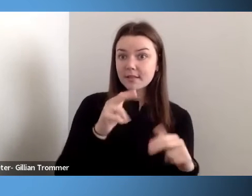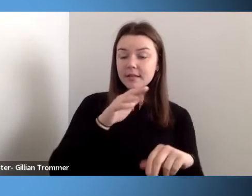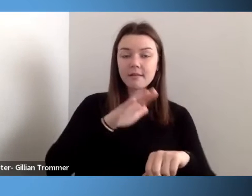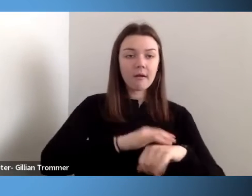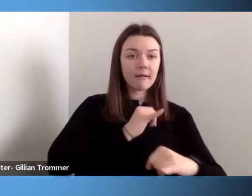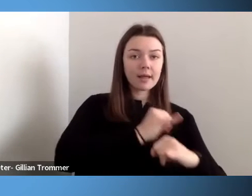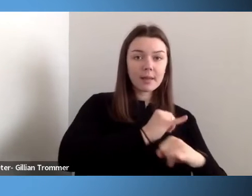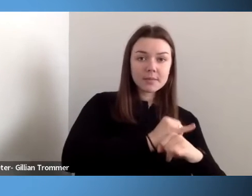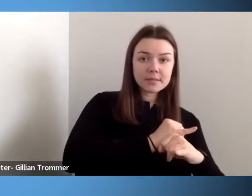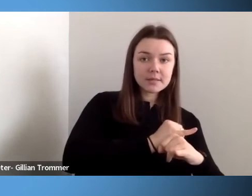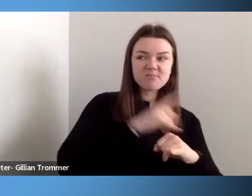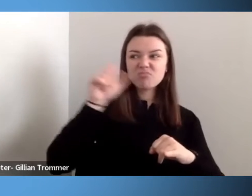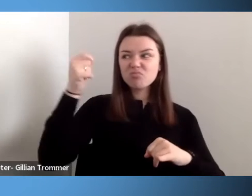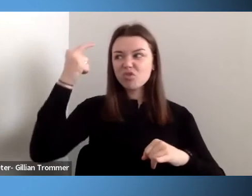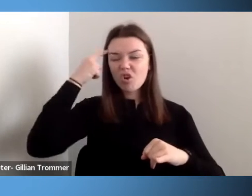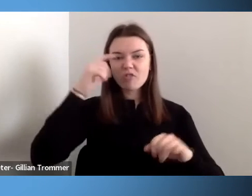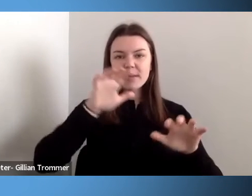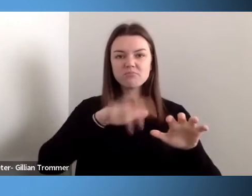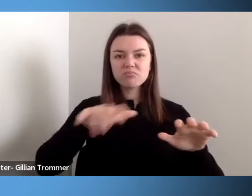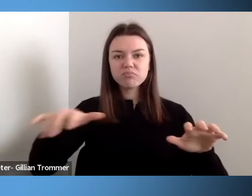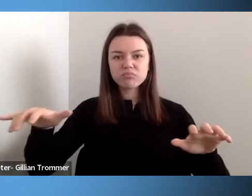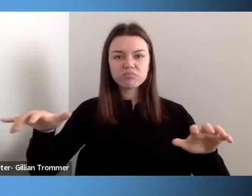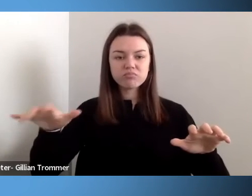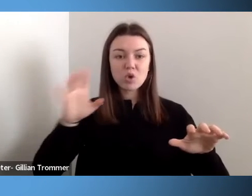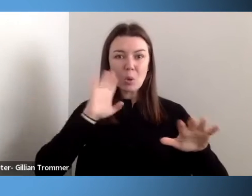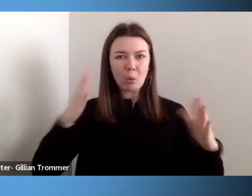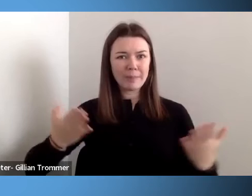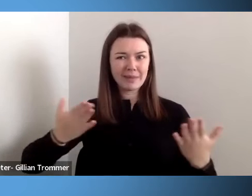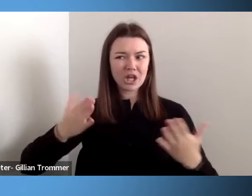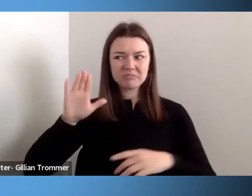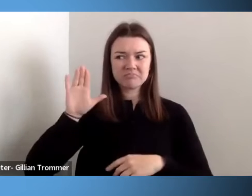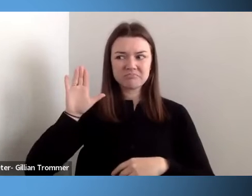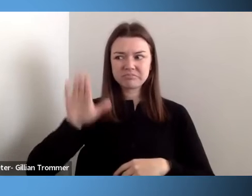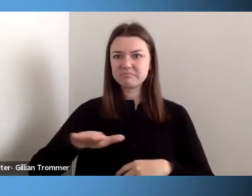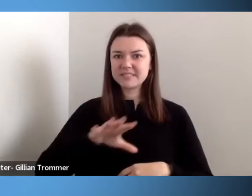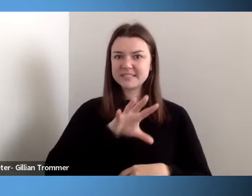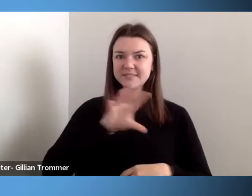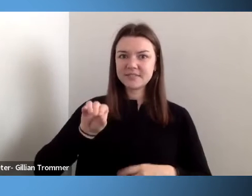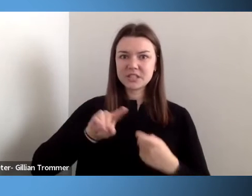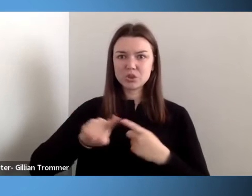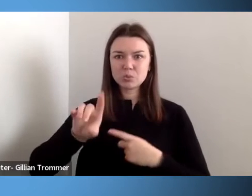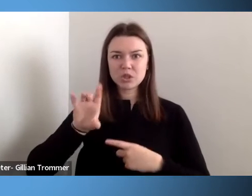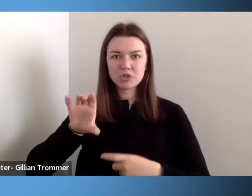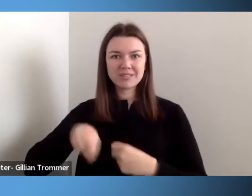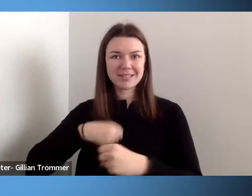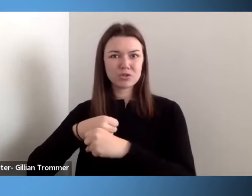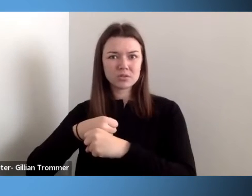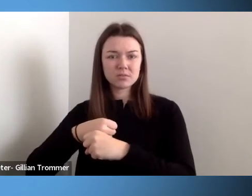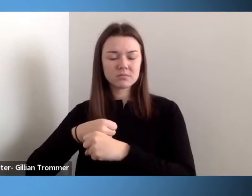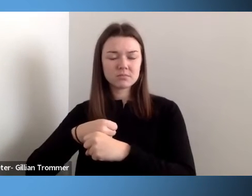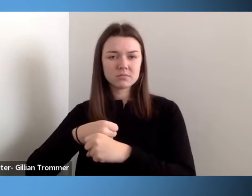government will be here for 50 to 100 years. Let's build